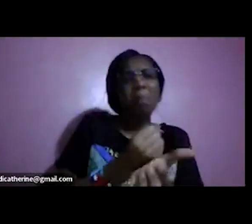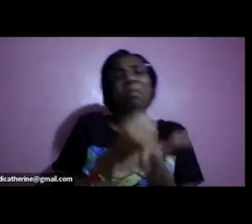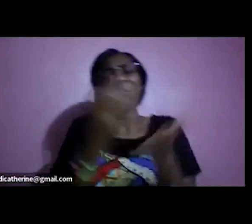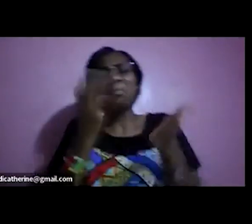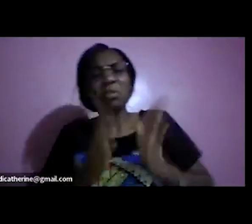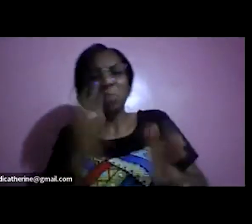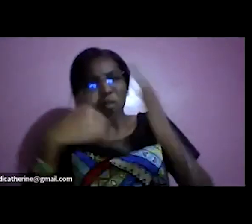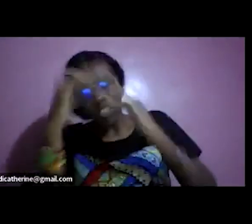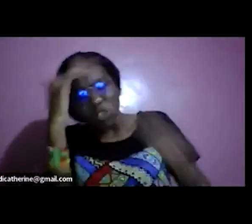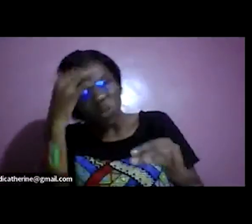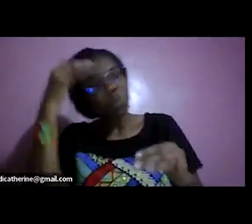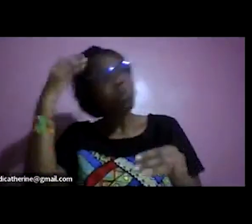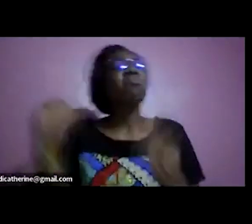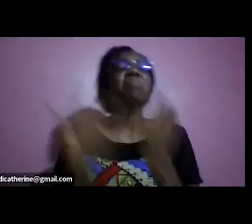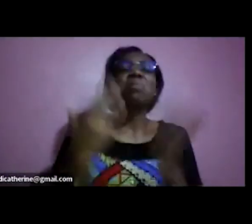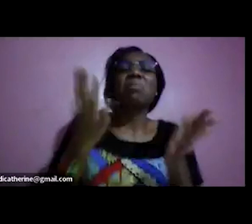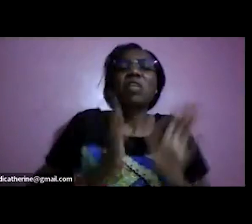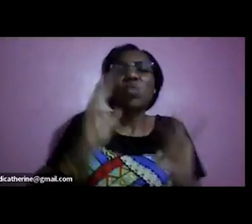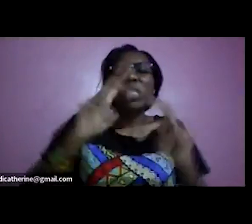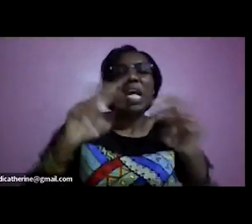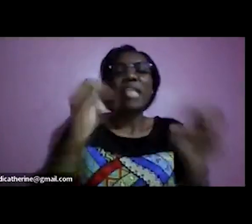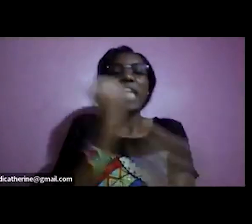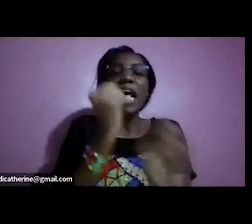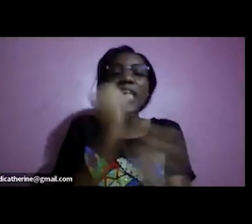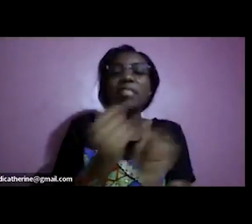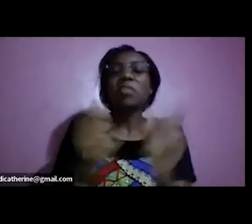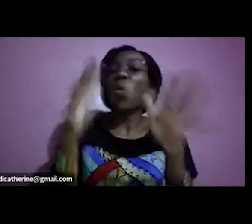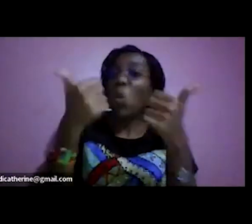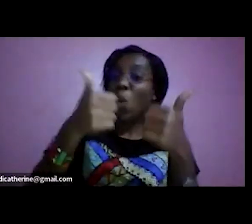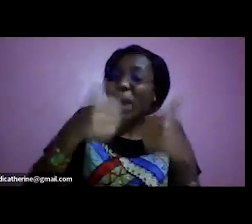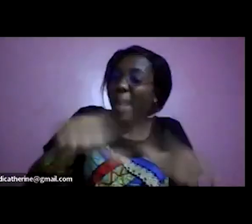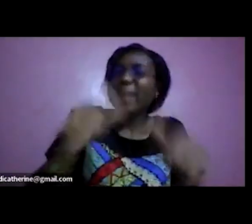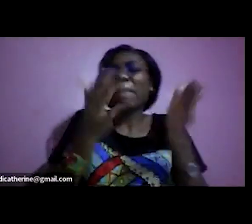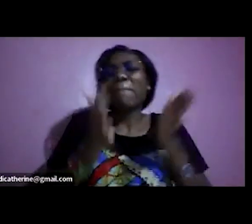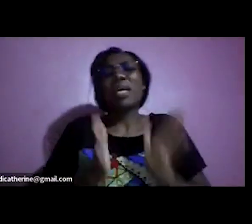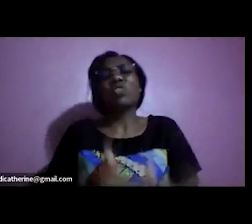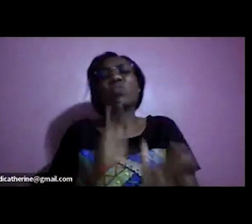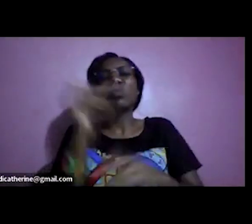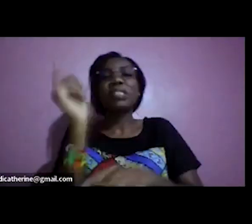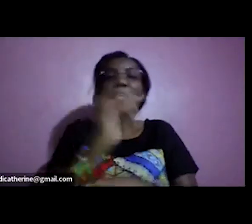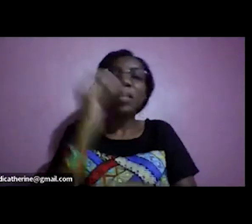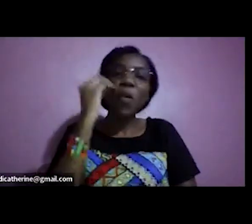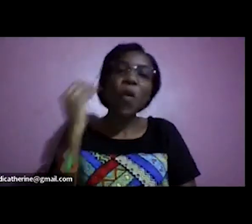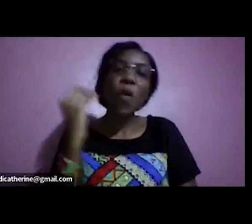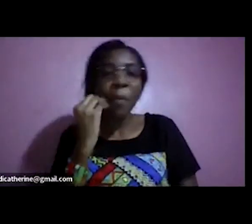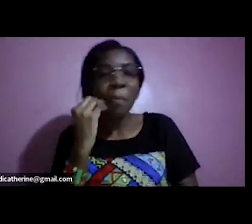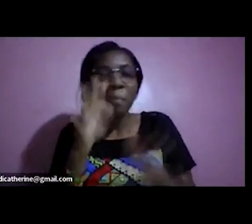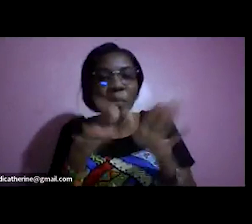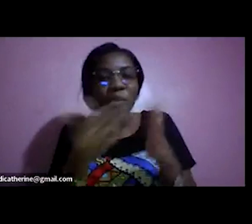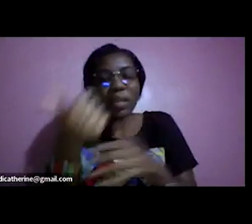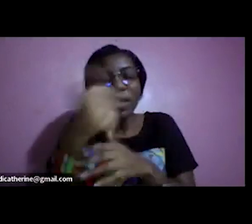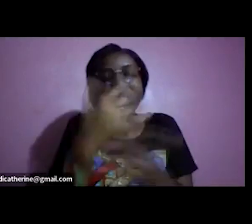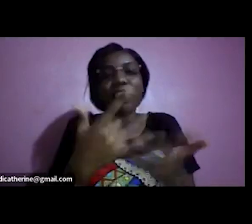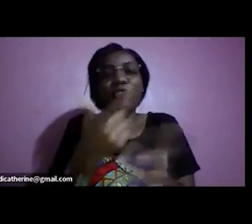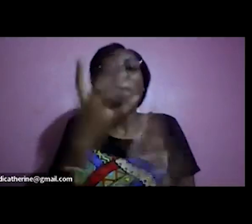as a job seeker as whatever it is that you are whether you're a stay-at-home mom or whatever it is that you practice